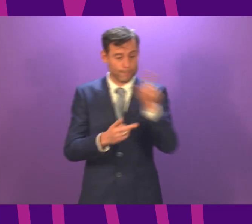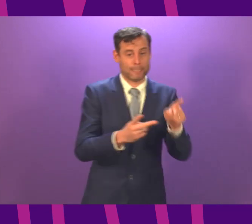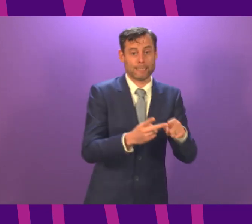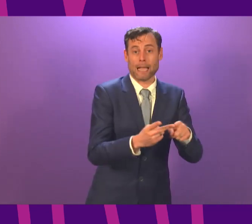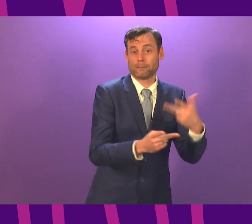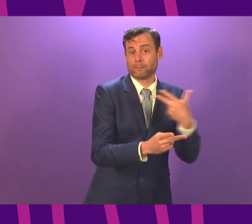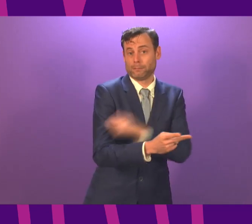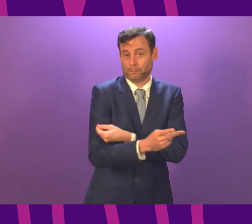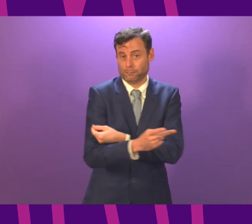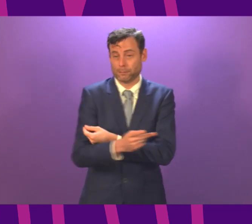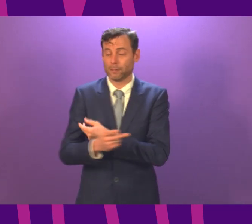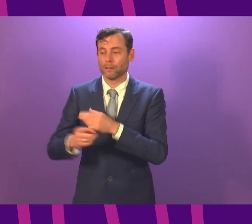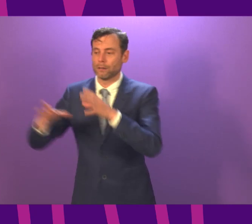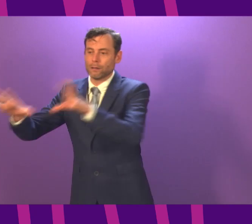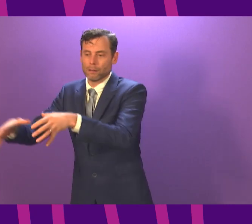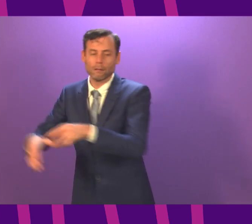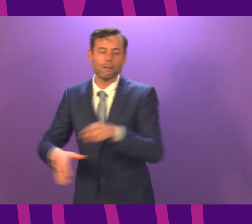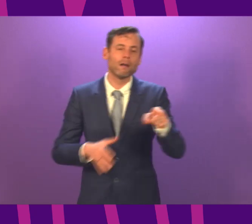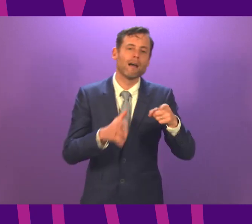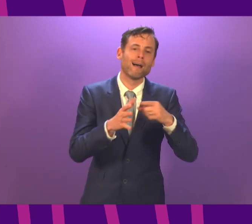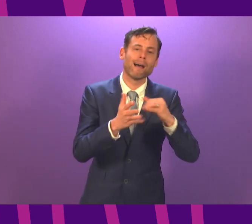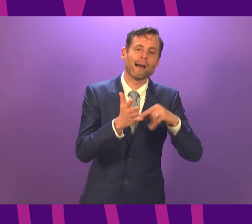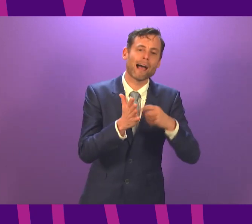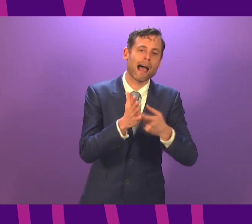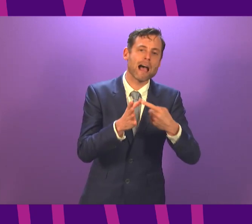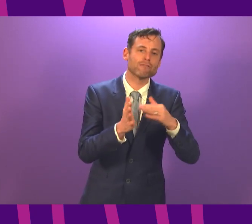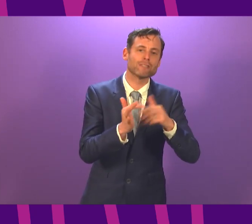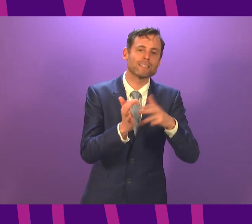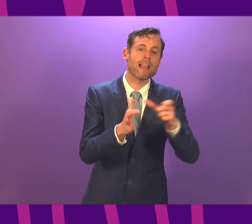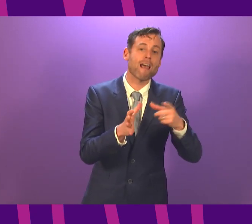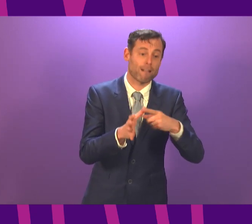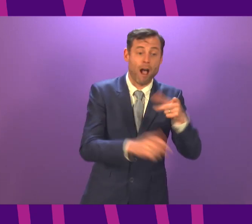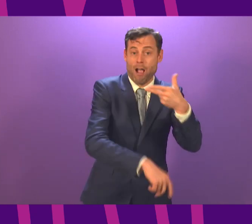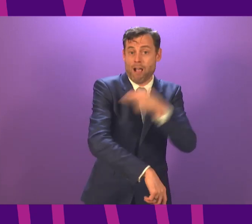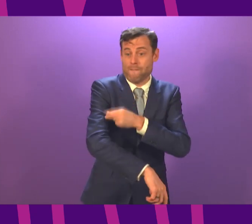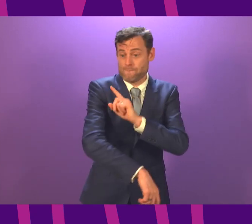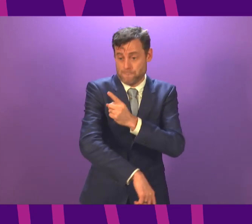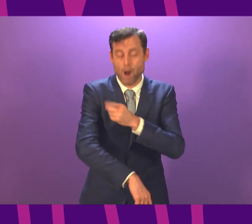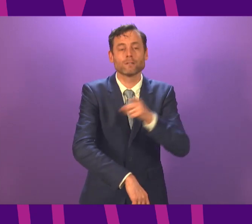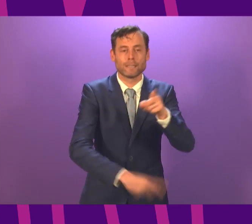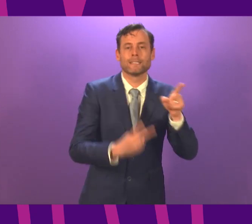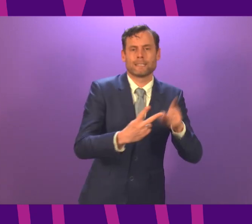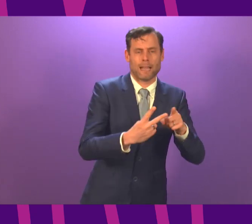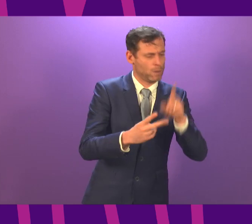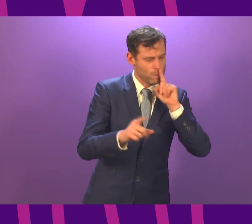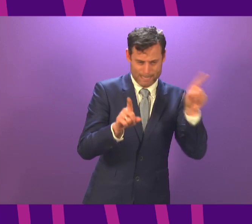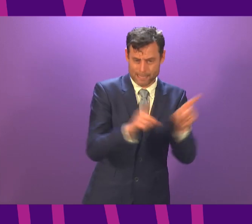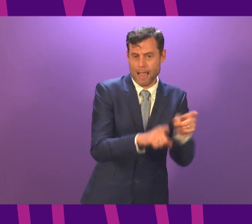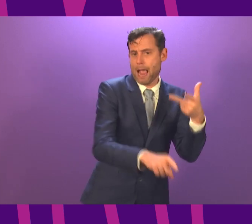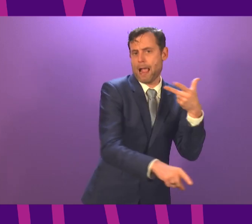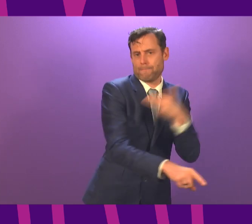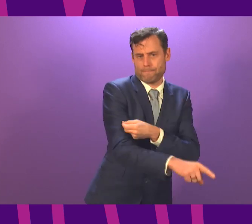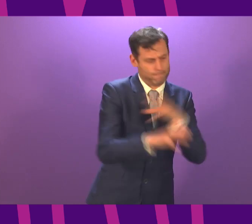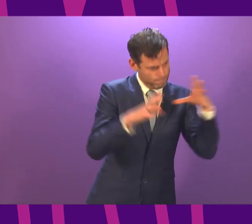where perhaps it wasn't known what vaccine had been given in the first dose, the policy at this stage is that people will get